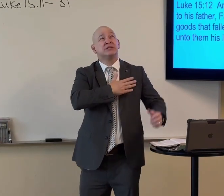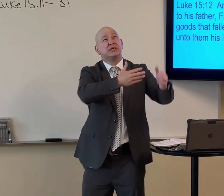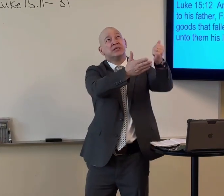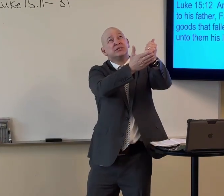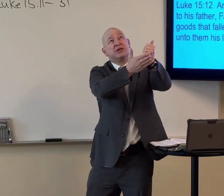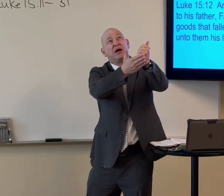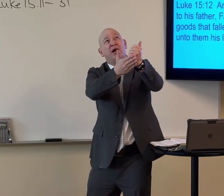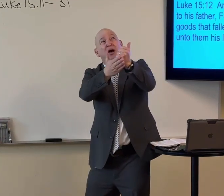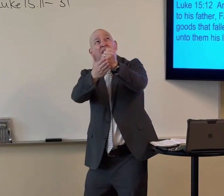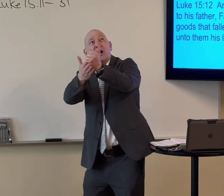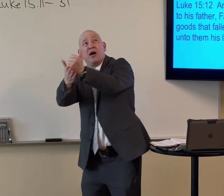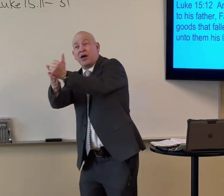Please help me.